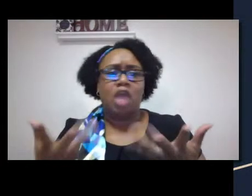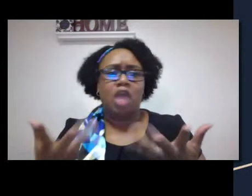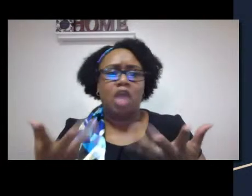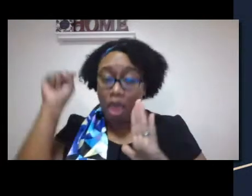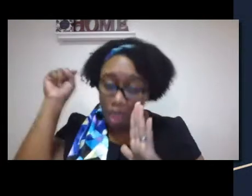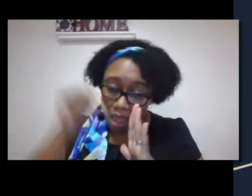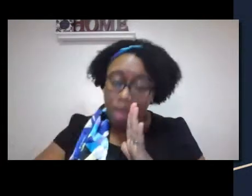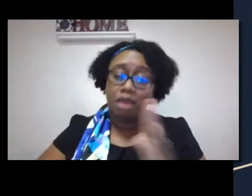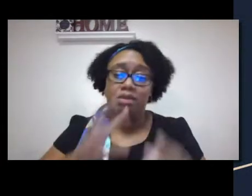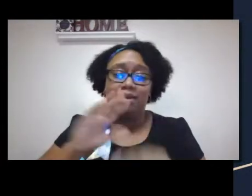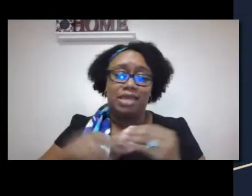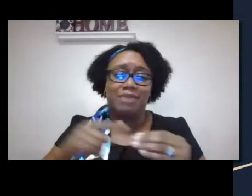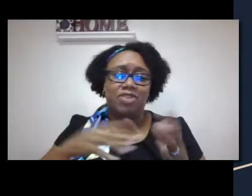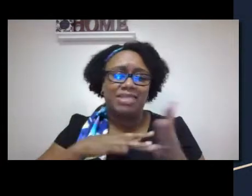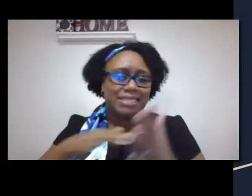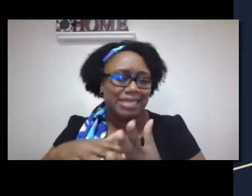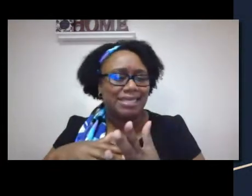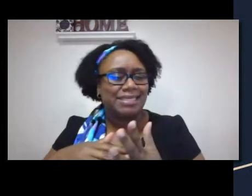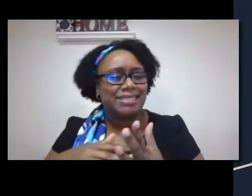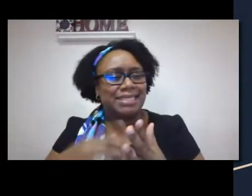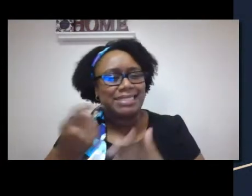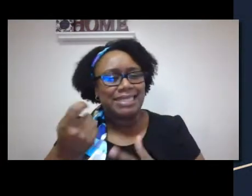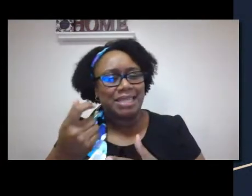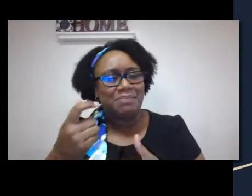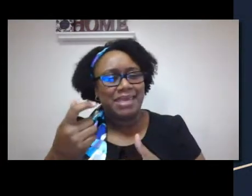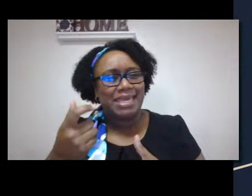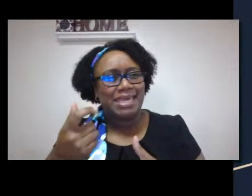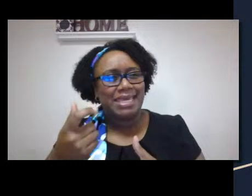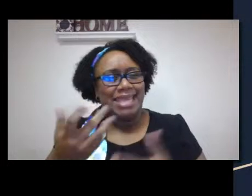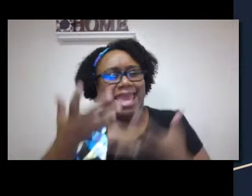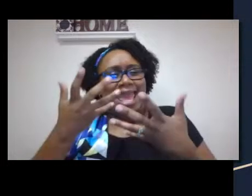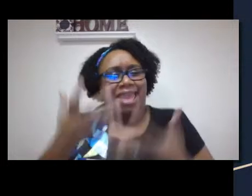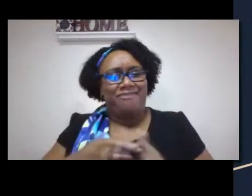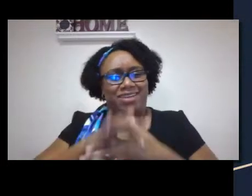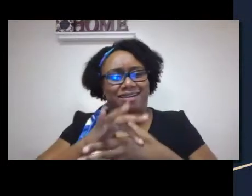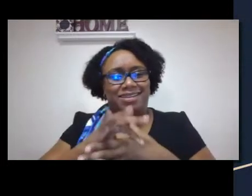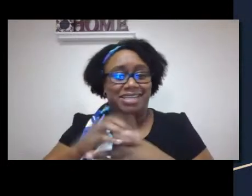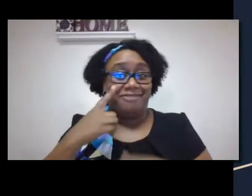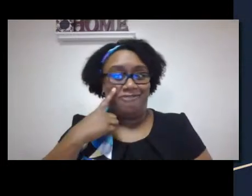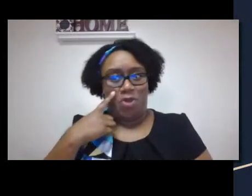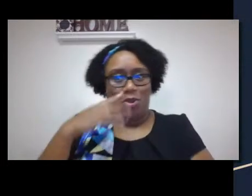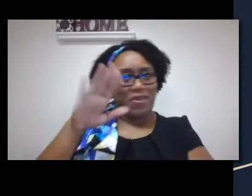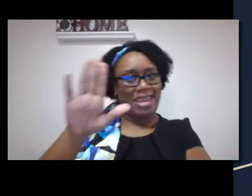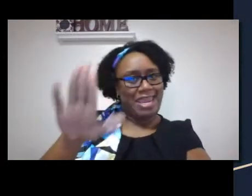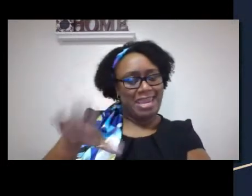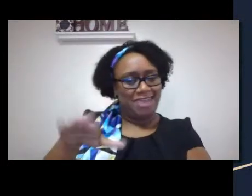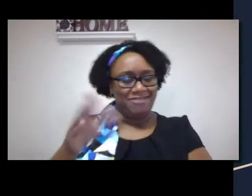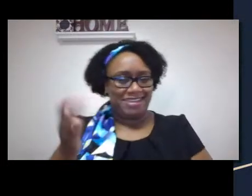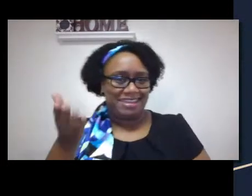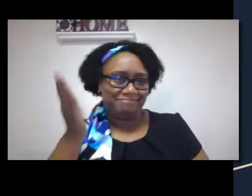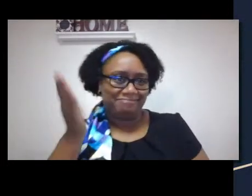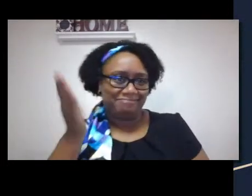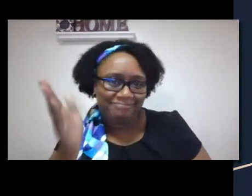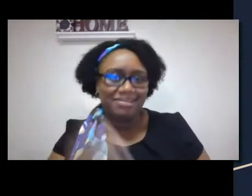I've noted on this slide a couple studies. I'm not going to get into the details of these studies.